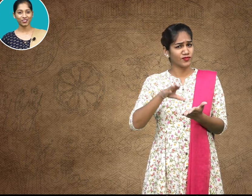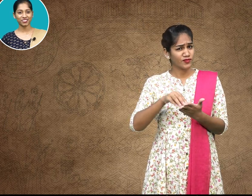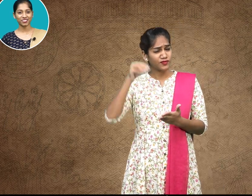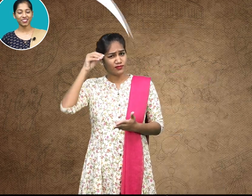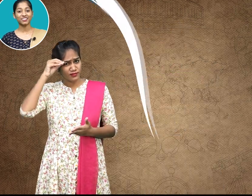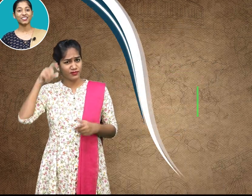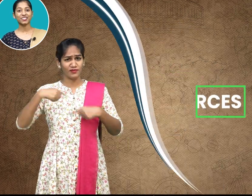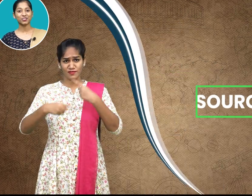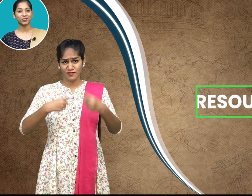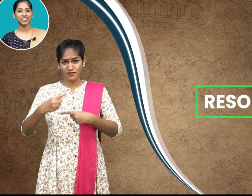the resources